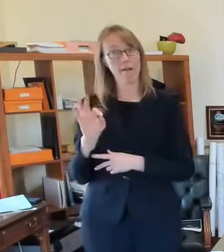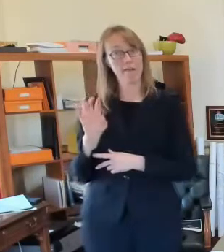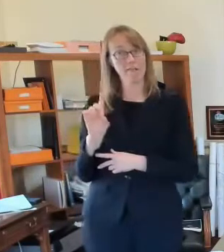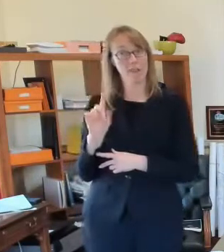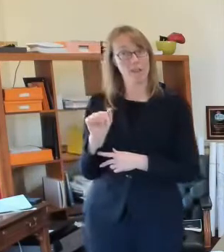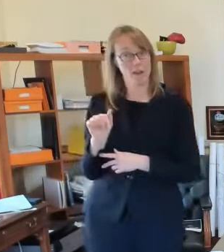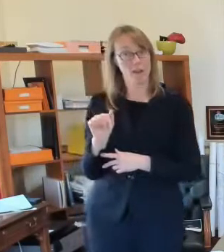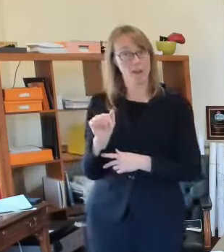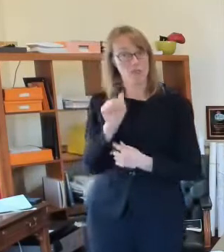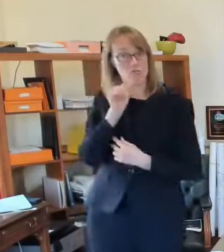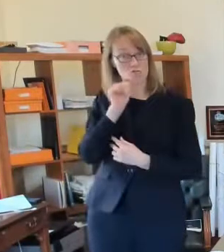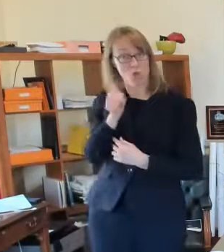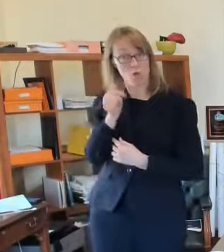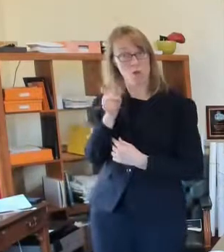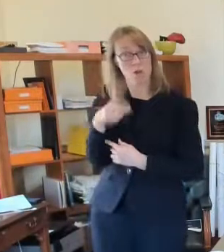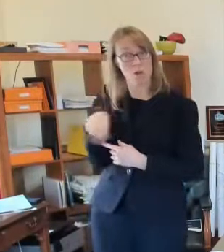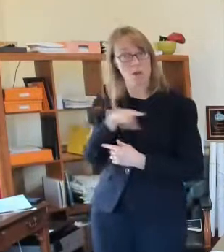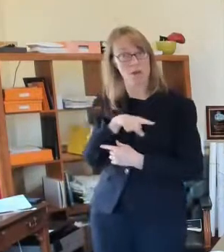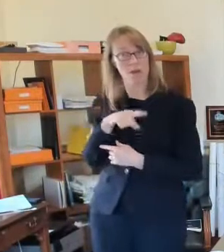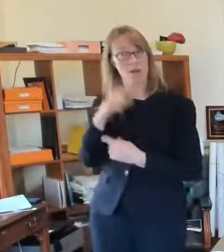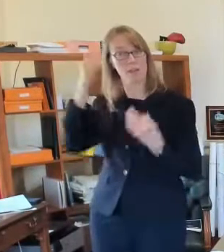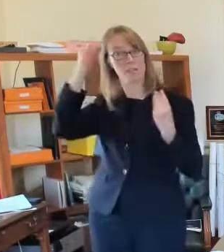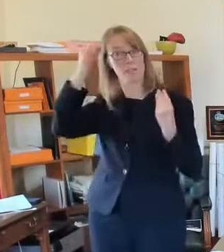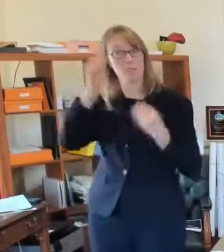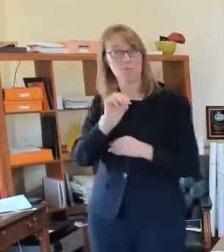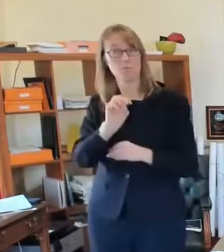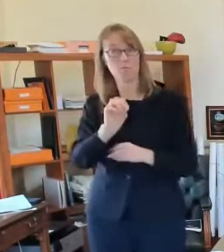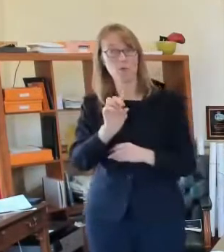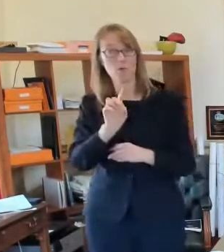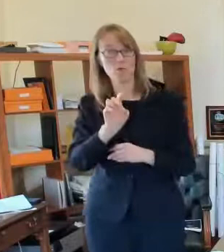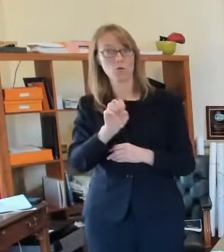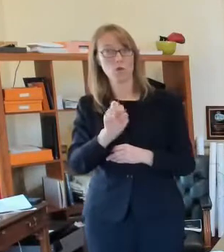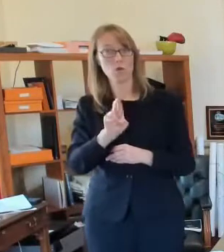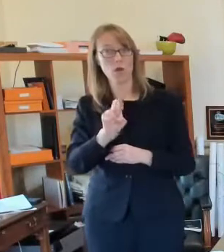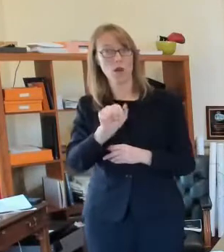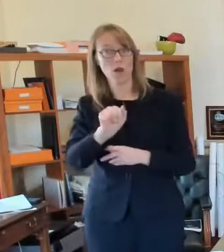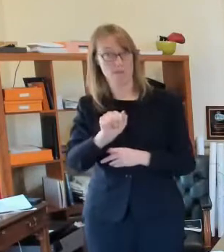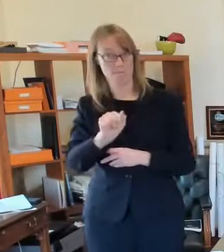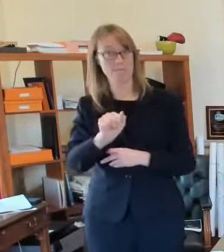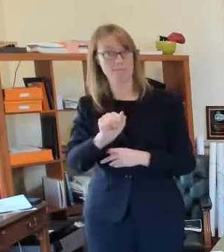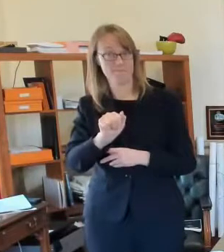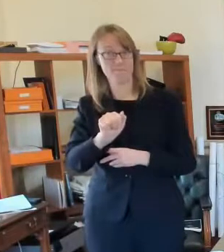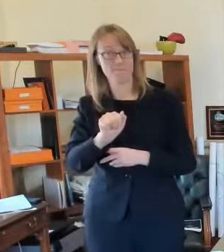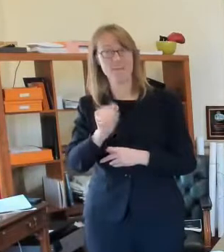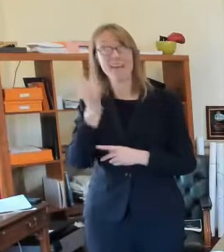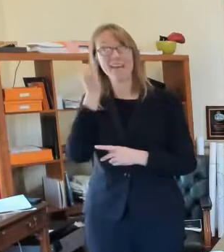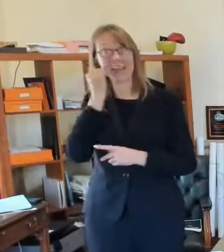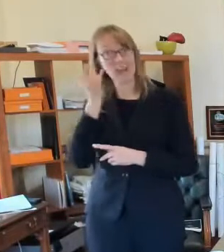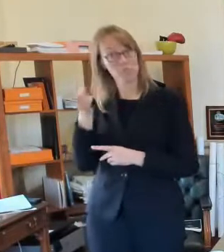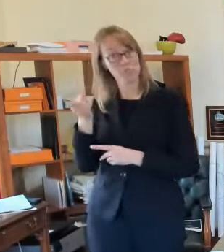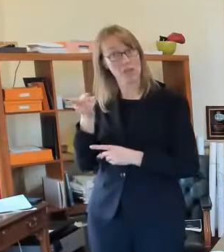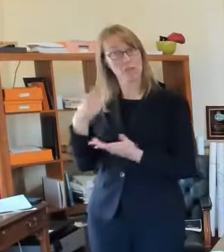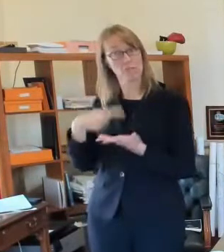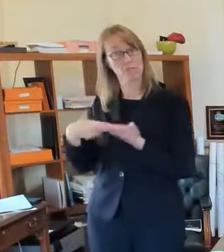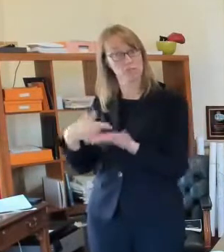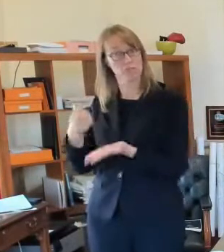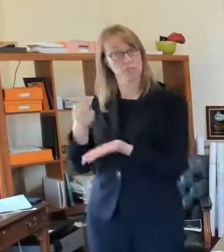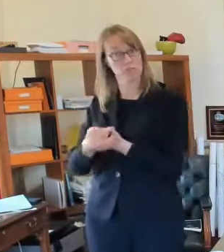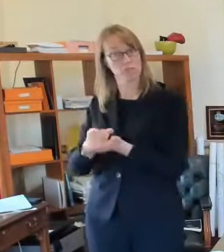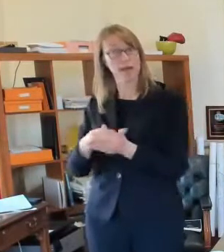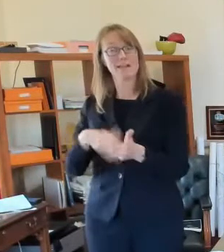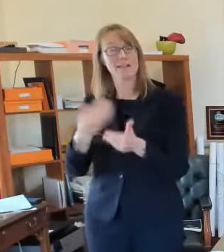whether or not to approve the moderna vaccine that would be great if they did behind that is astrazeneca